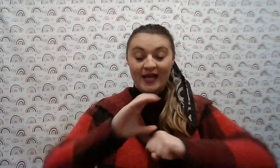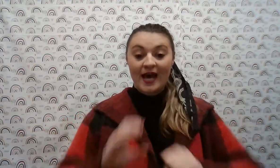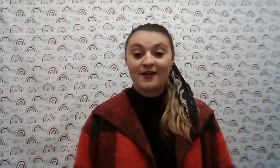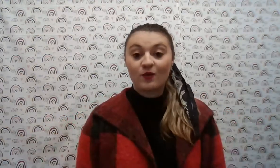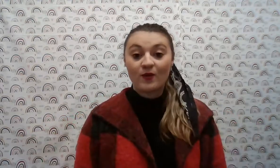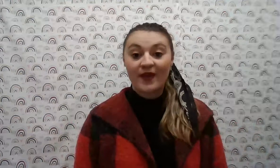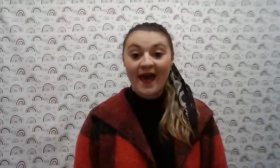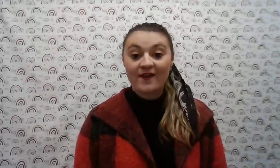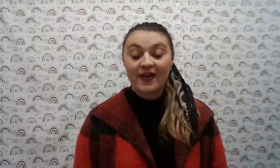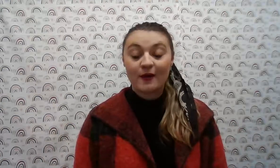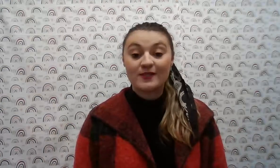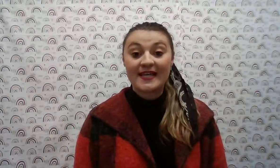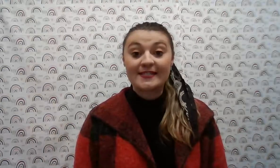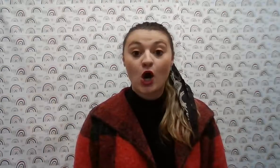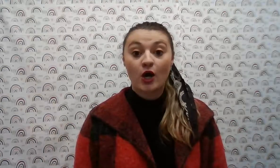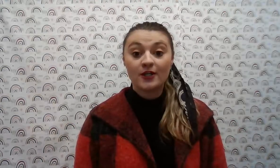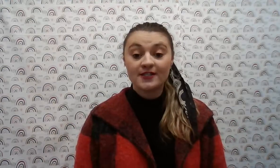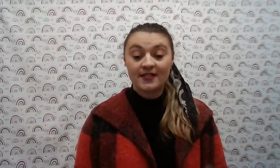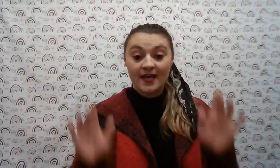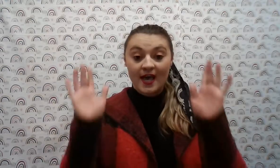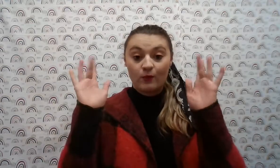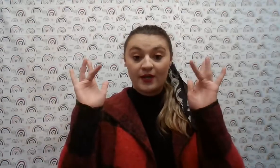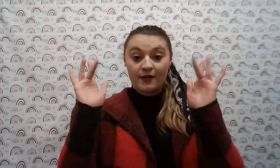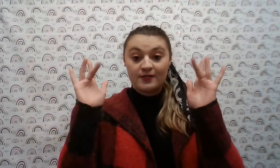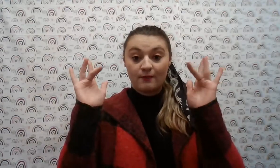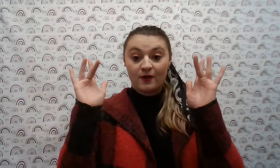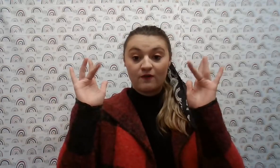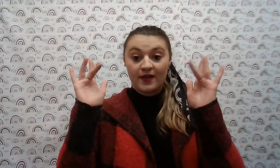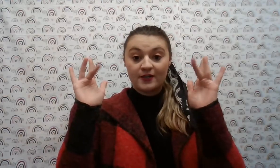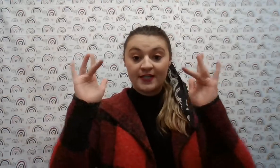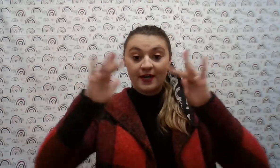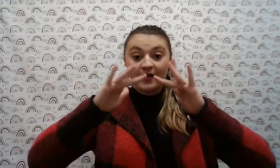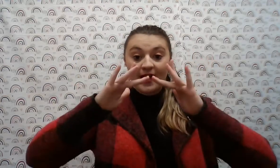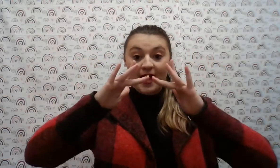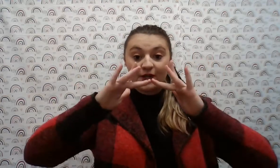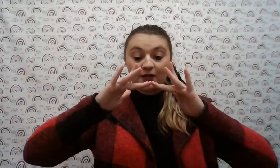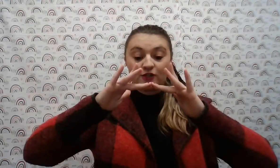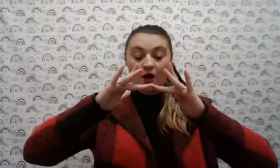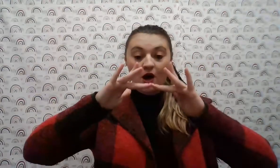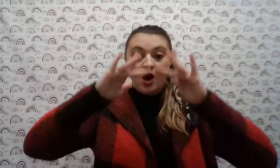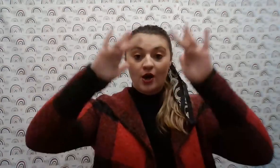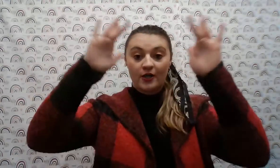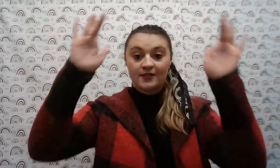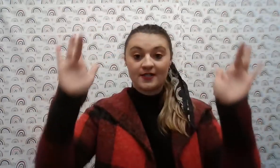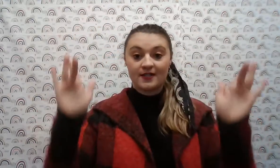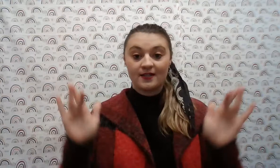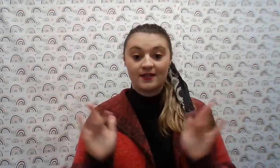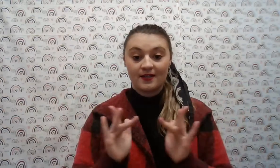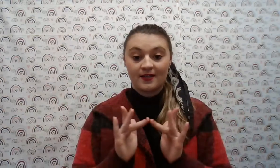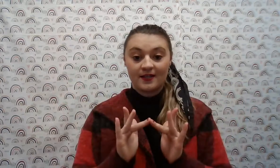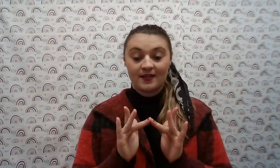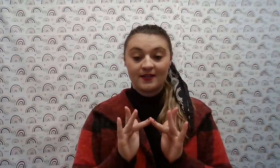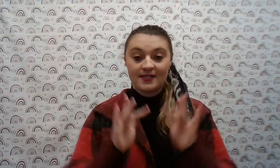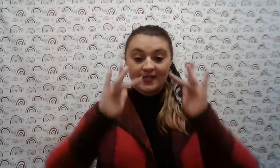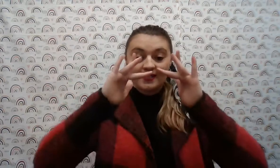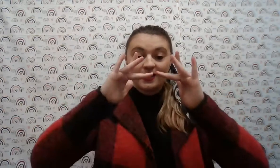Another one we have, kiddos, is heart. And we're going to use our middle fingers here, and you're going to draw a heart. This is